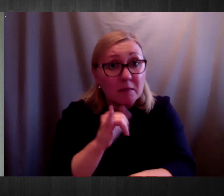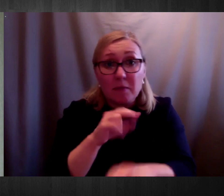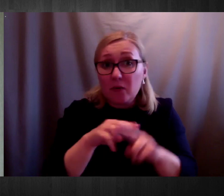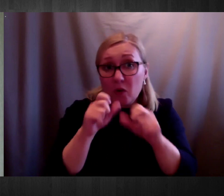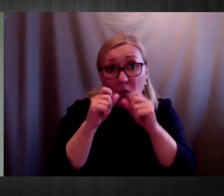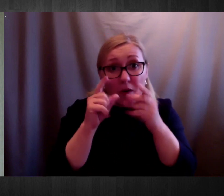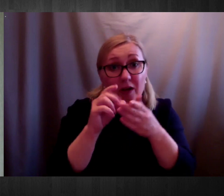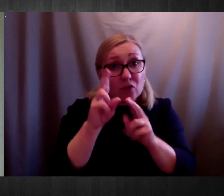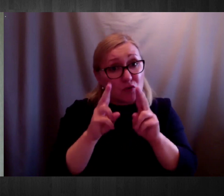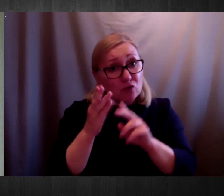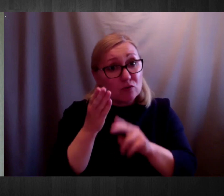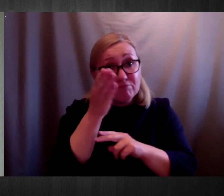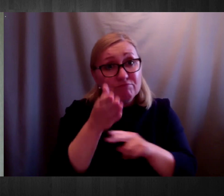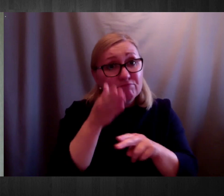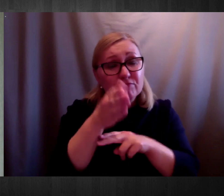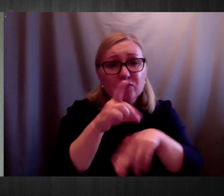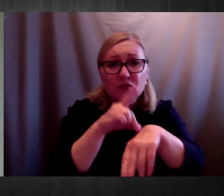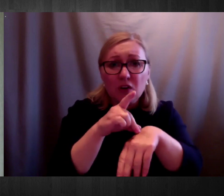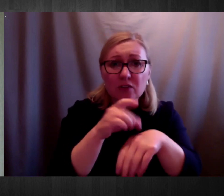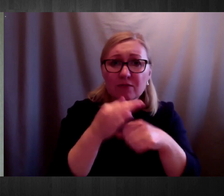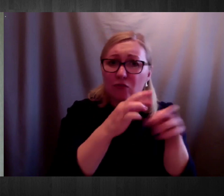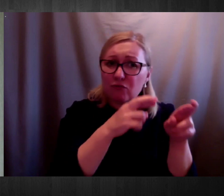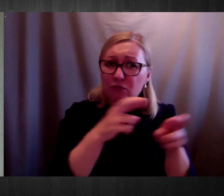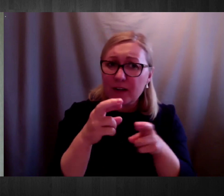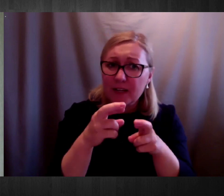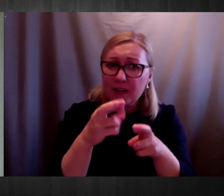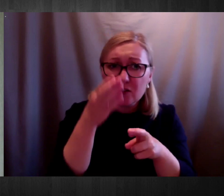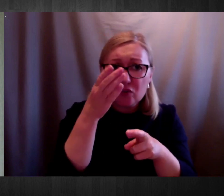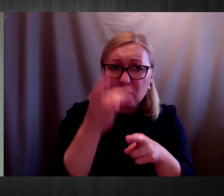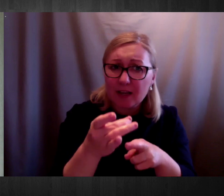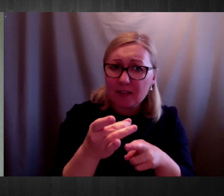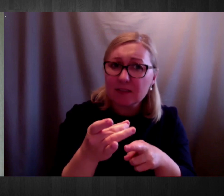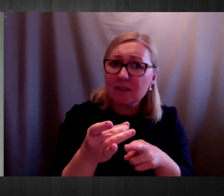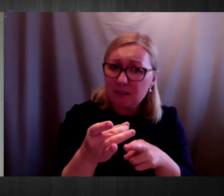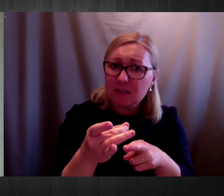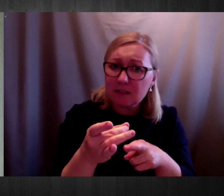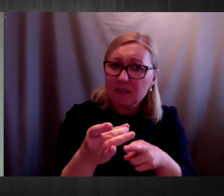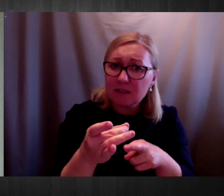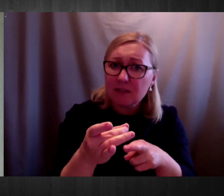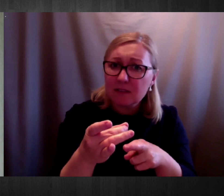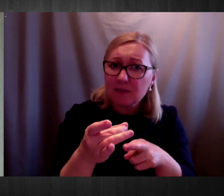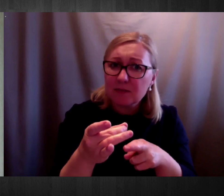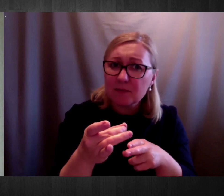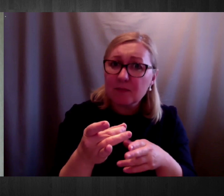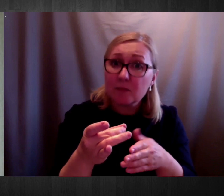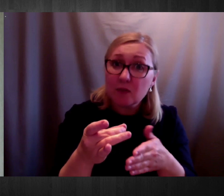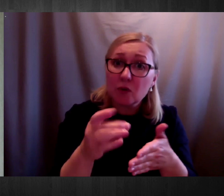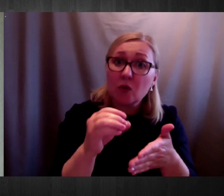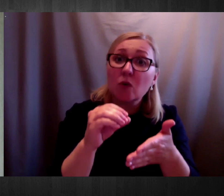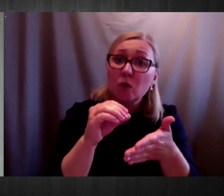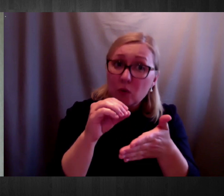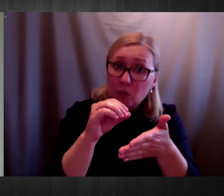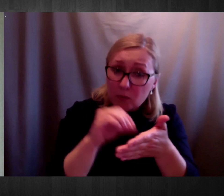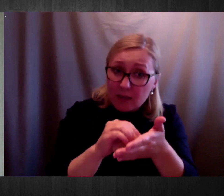was established to protect the rights of voluntary patients and they are the regulator